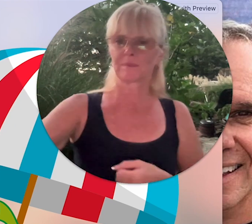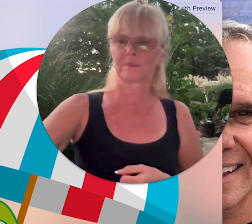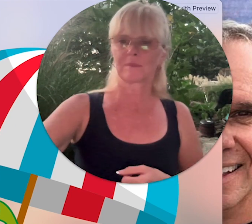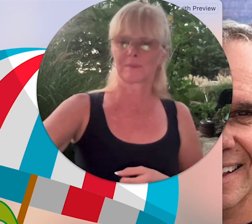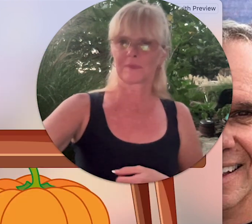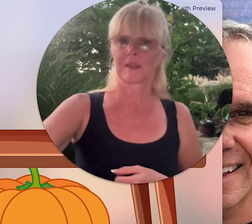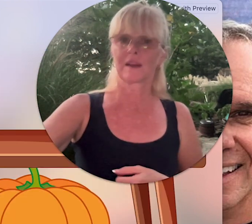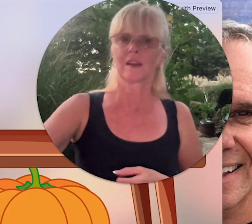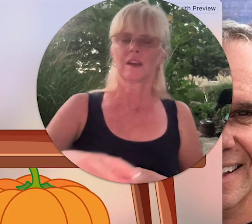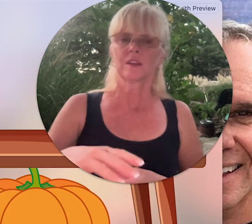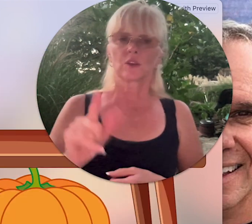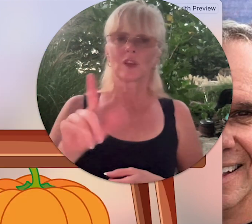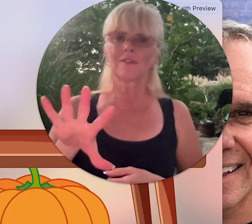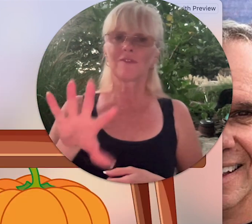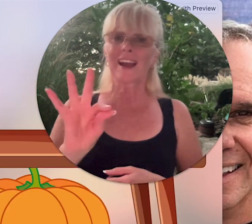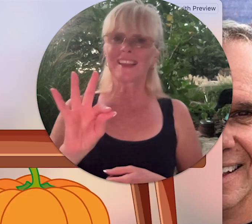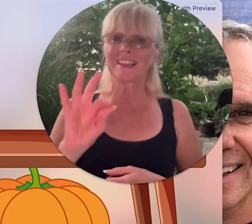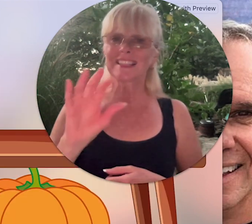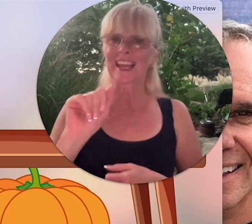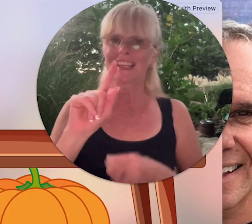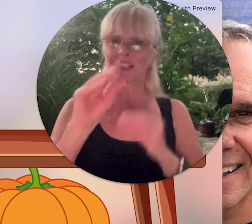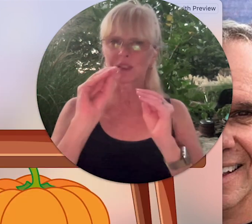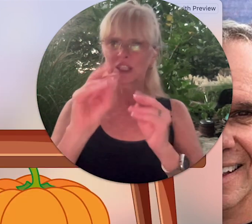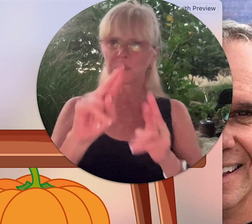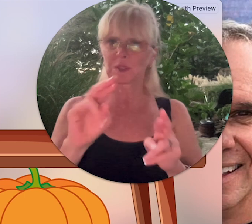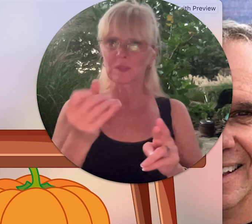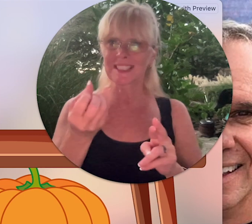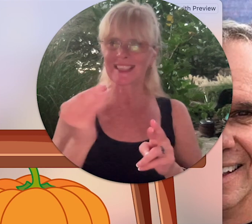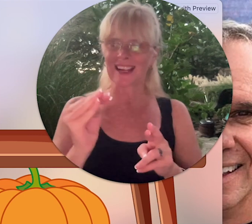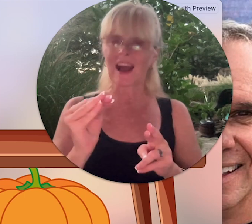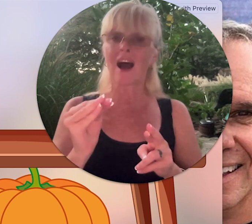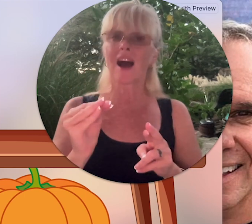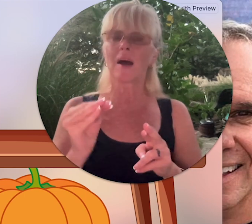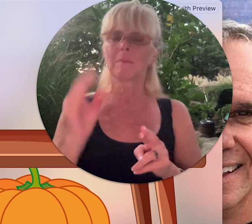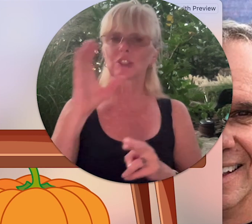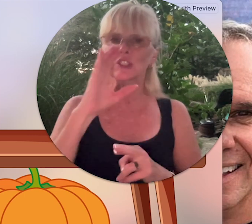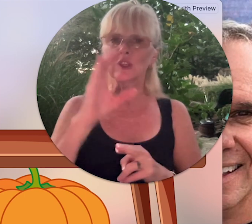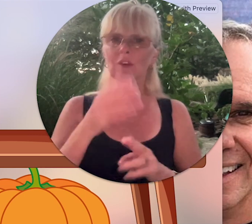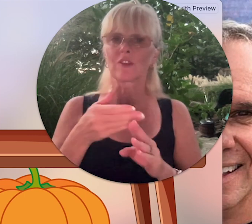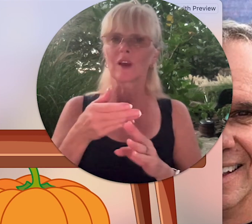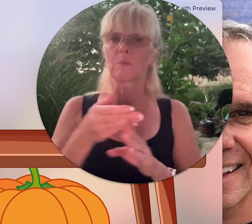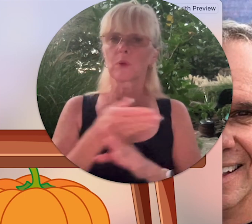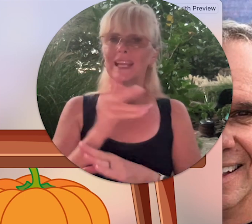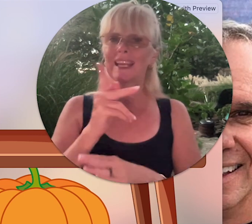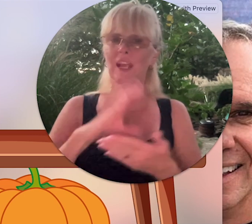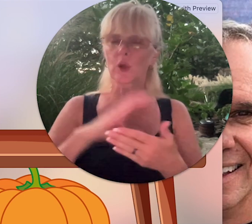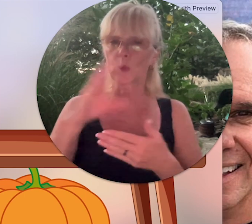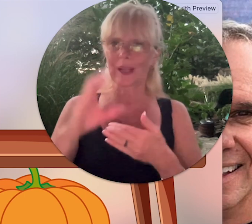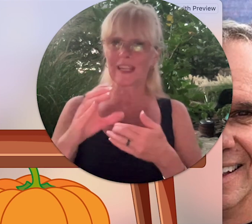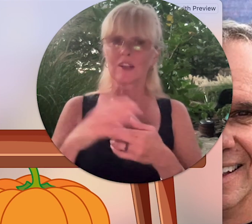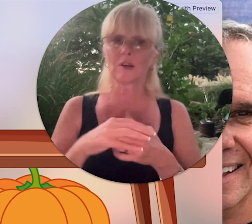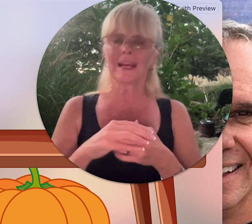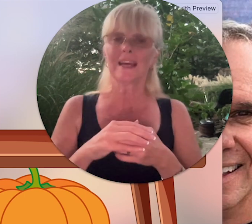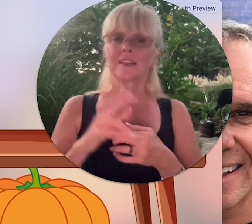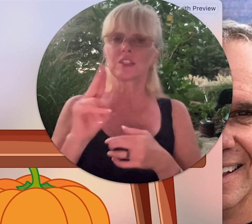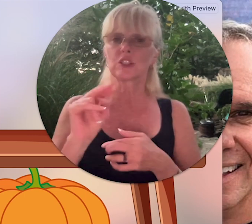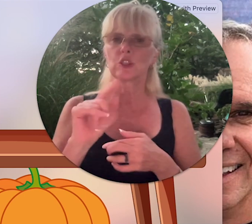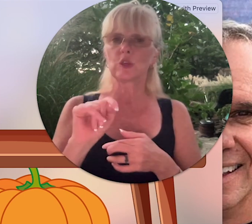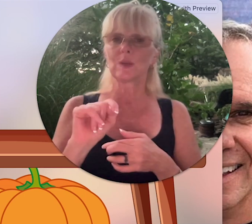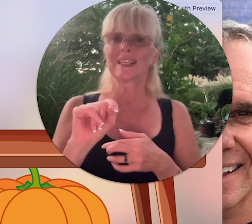umbrella so you can find these at ASL teaching resources calm just look for the pre-k curriculum this is unit